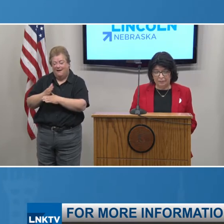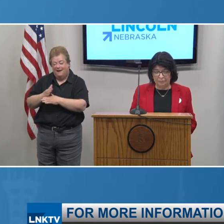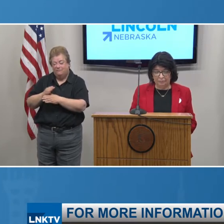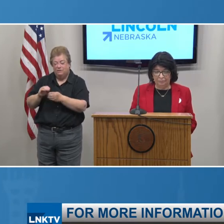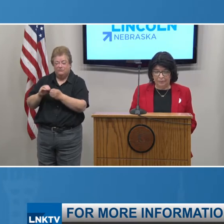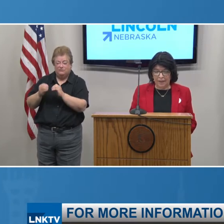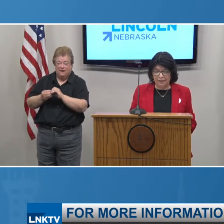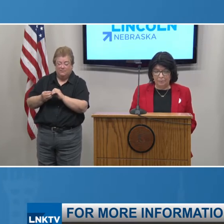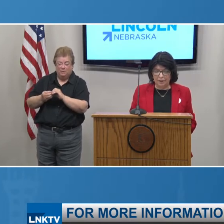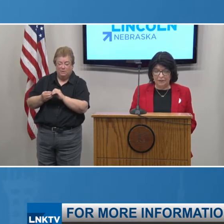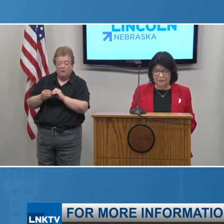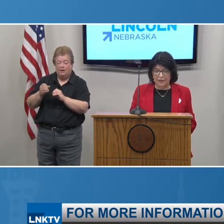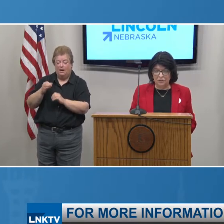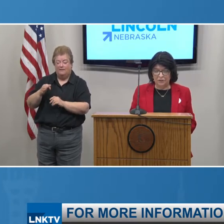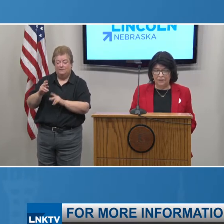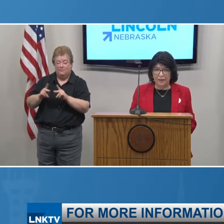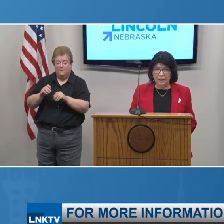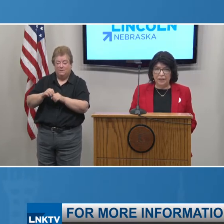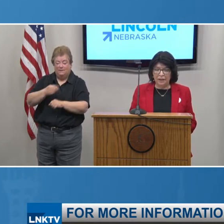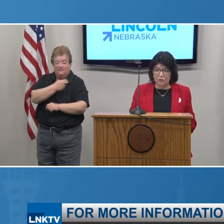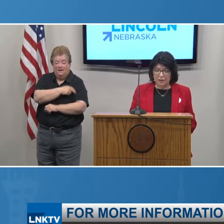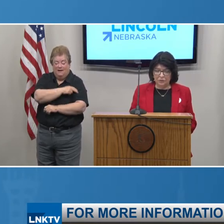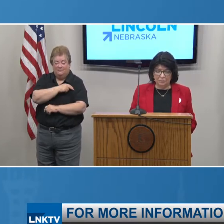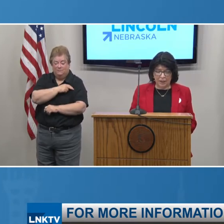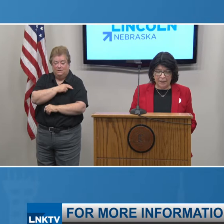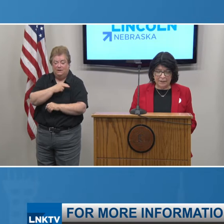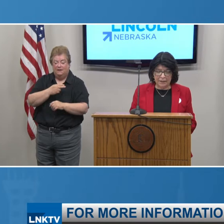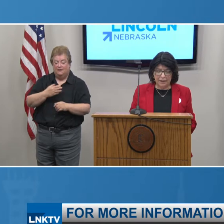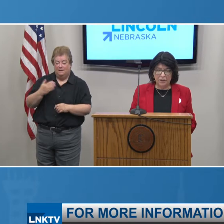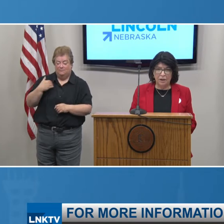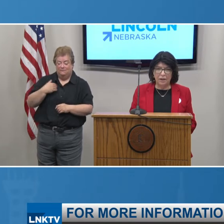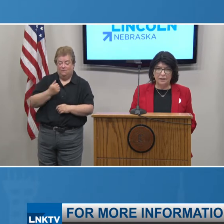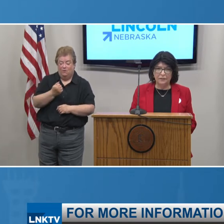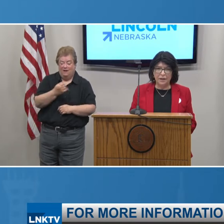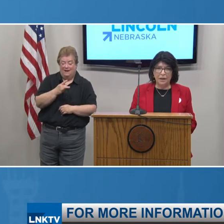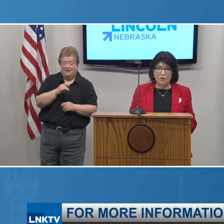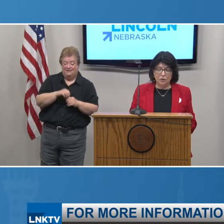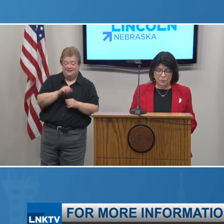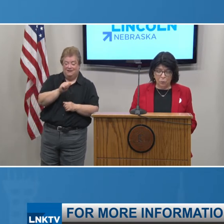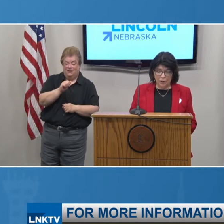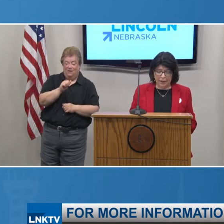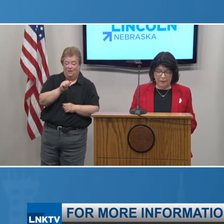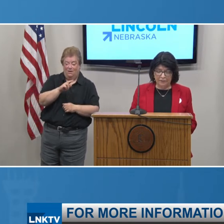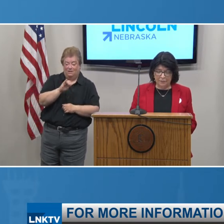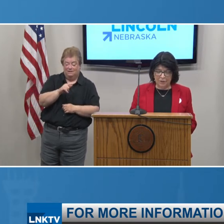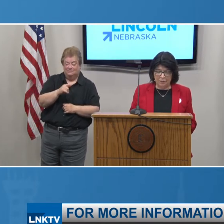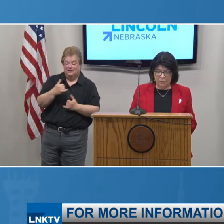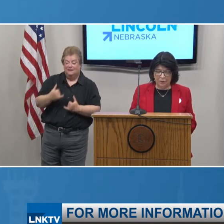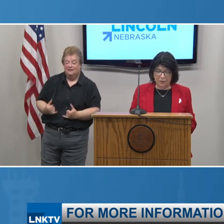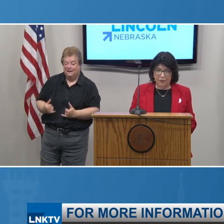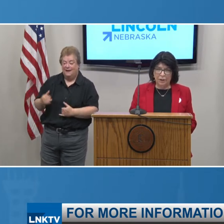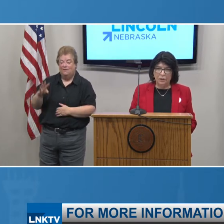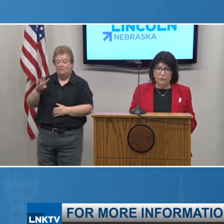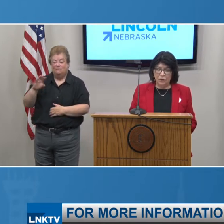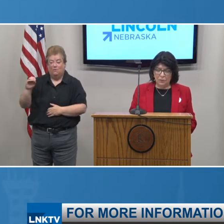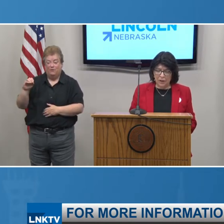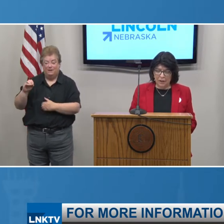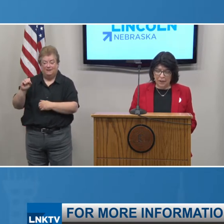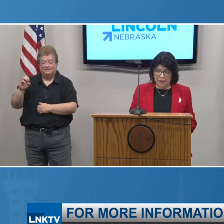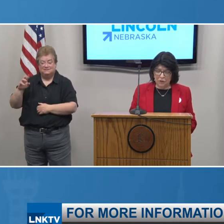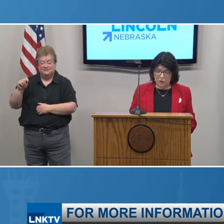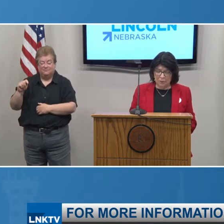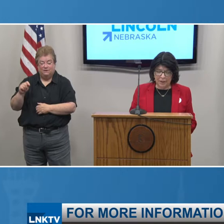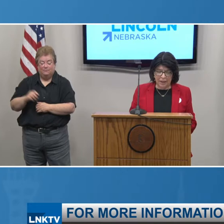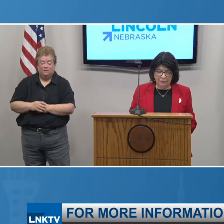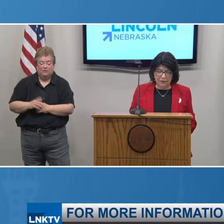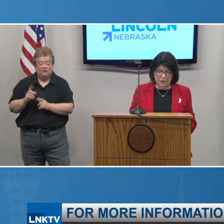-19 hospitalizations increased from 18 in August to 40 in September. So